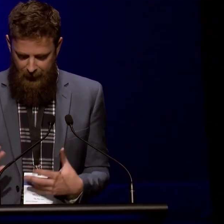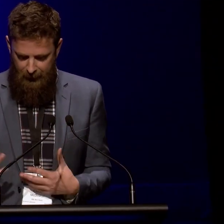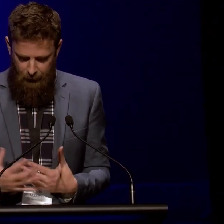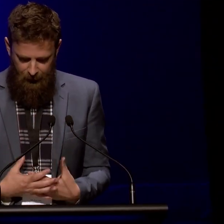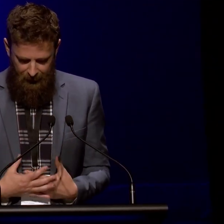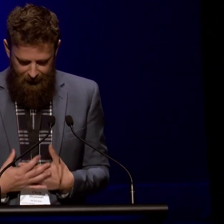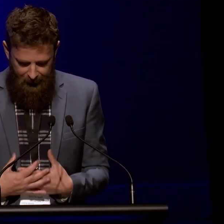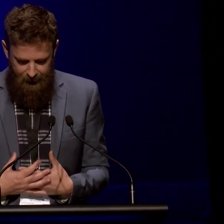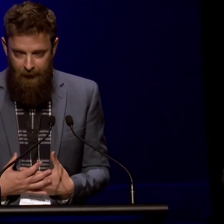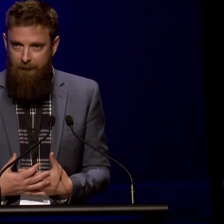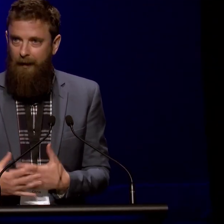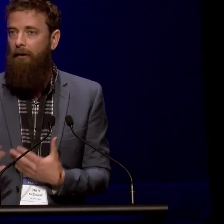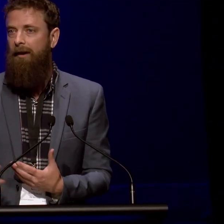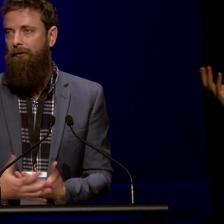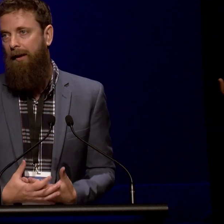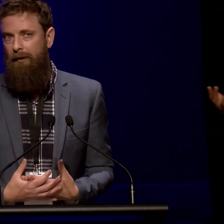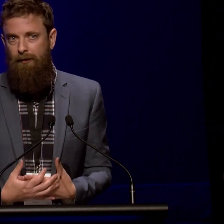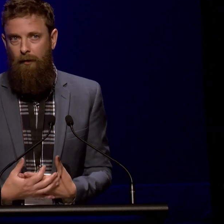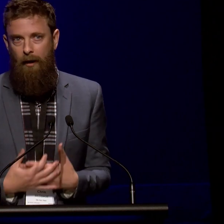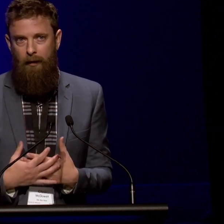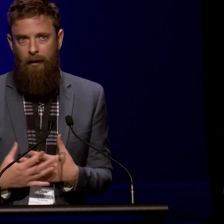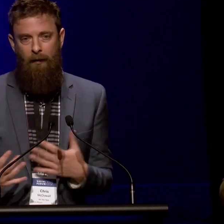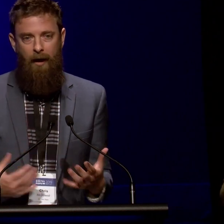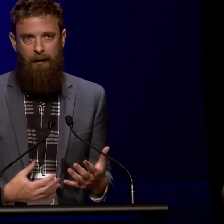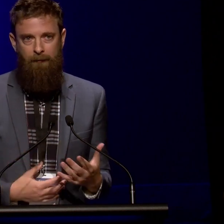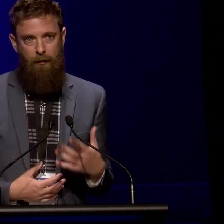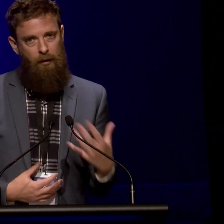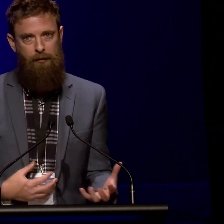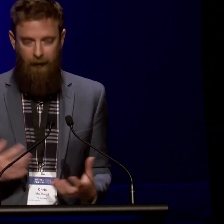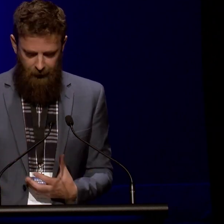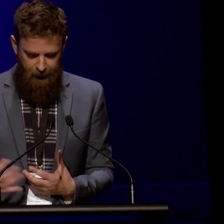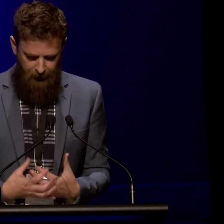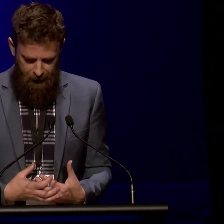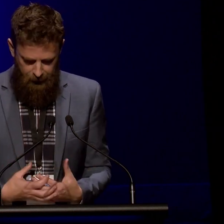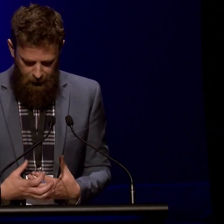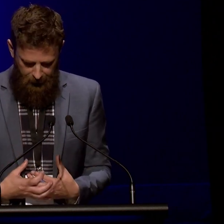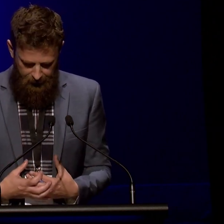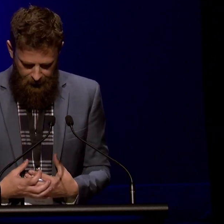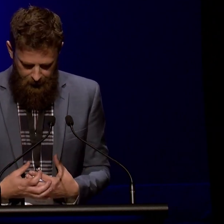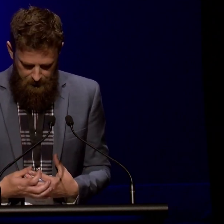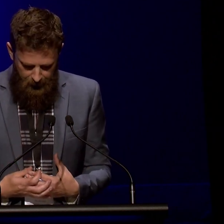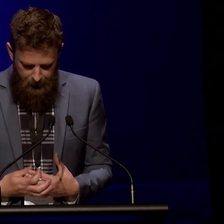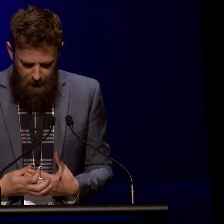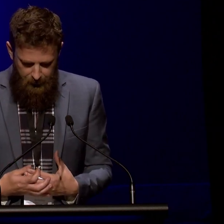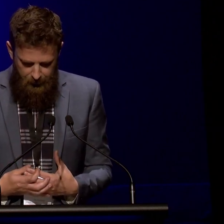democracy charity called Figure NZ, and I currently freelance for a variety of both cultural and scientific institutions.